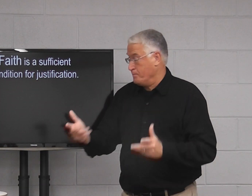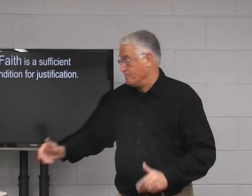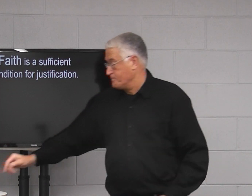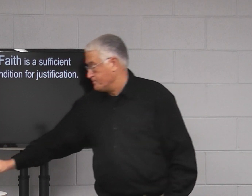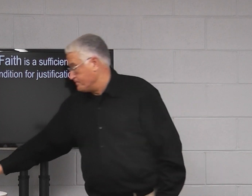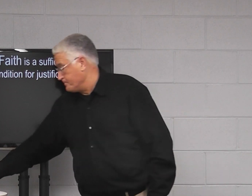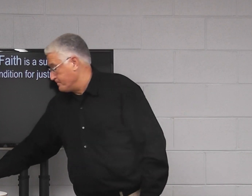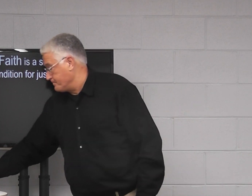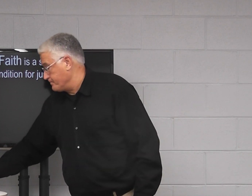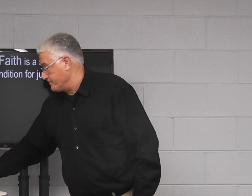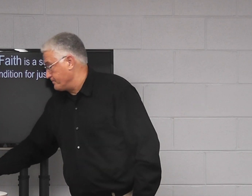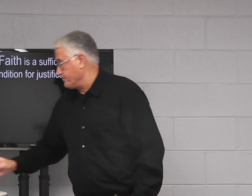in their perspective,